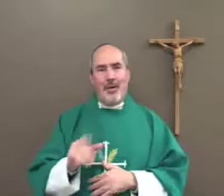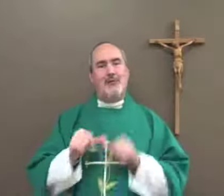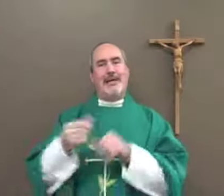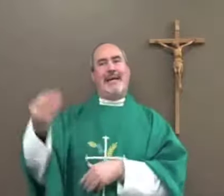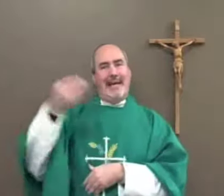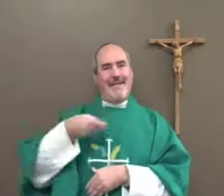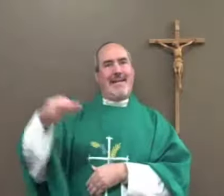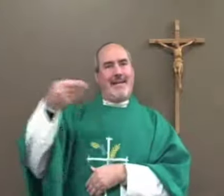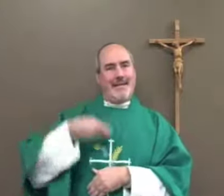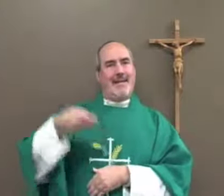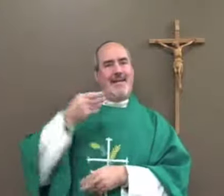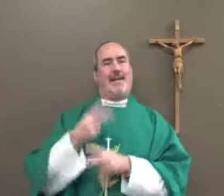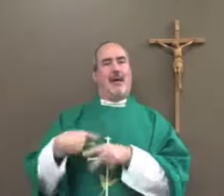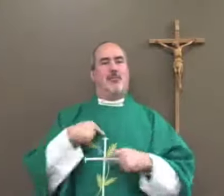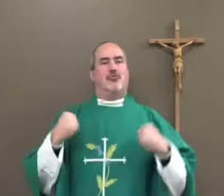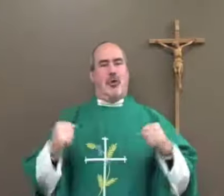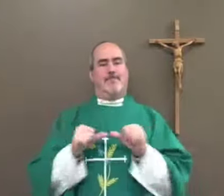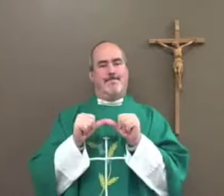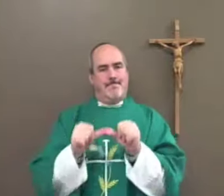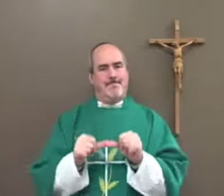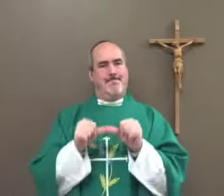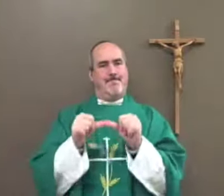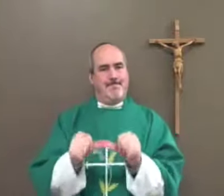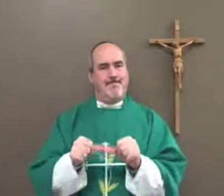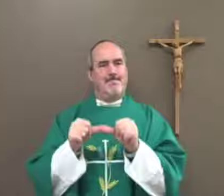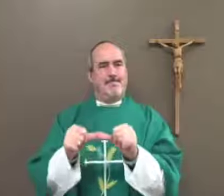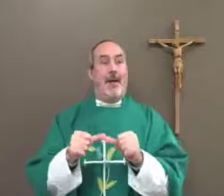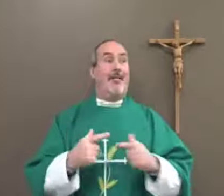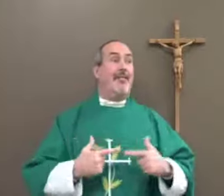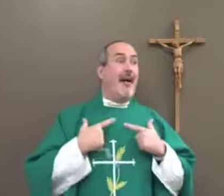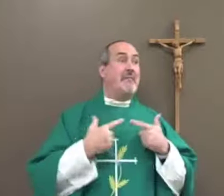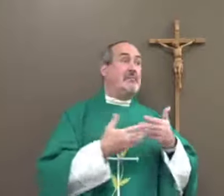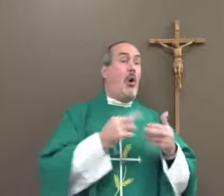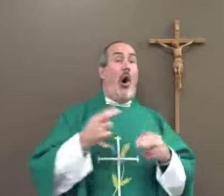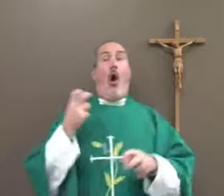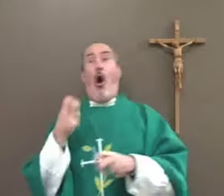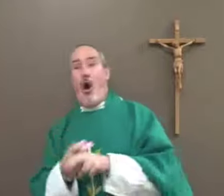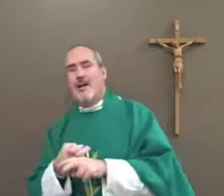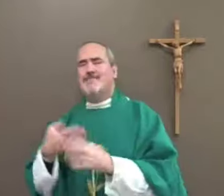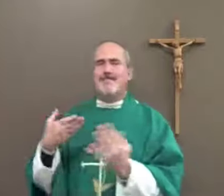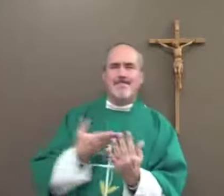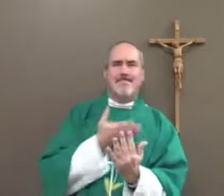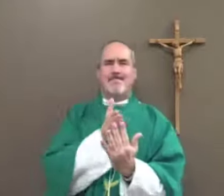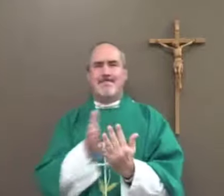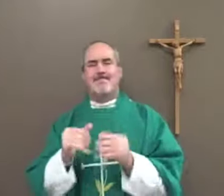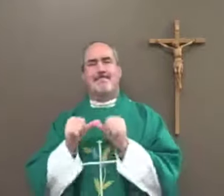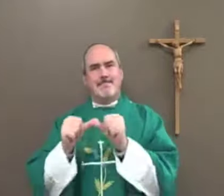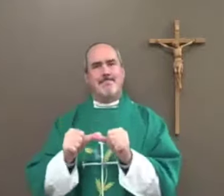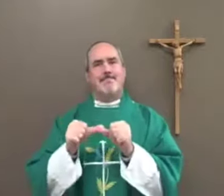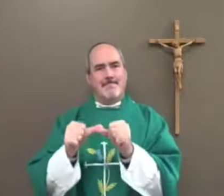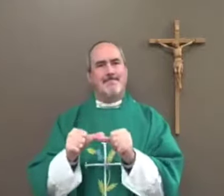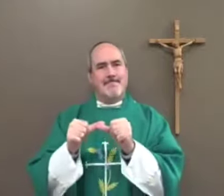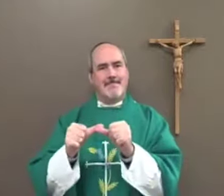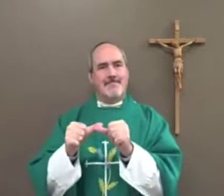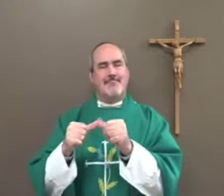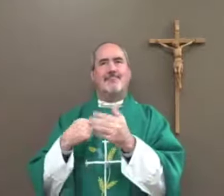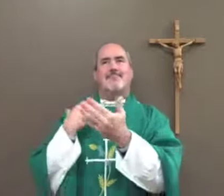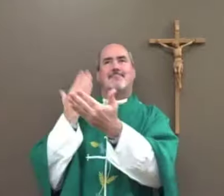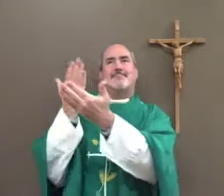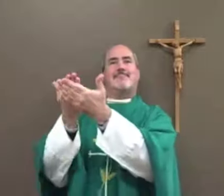once doesn't mean it's enough. We have to keep eating the body of Christ. When our life presents us with problems